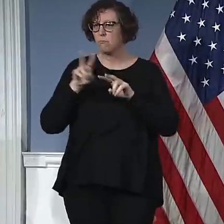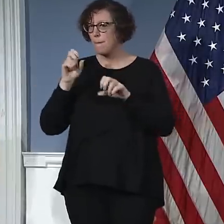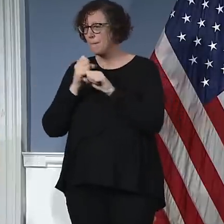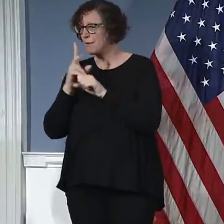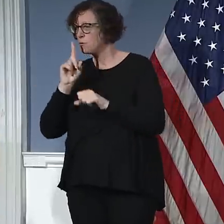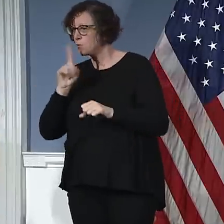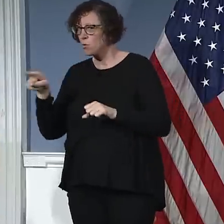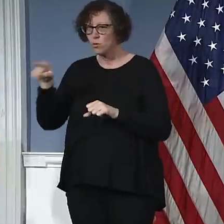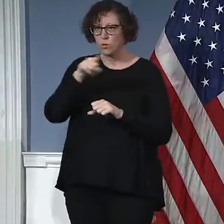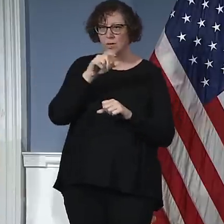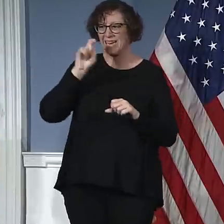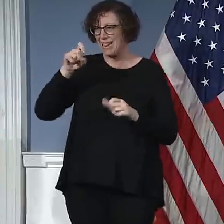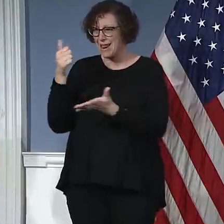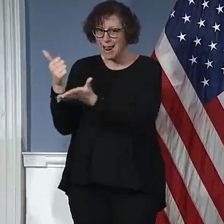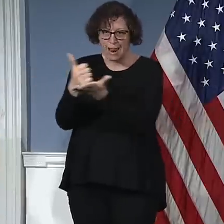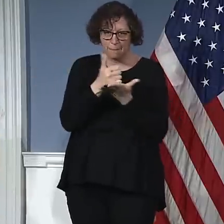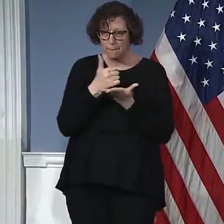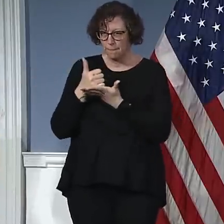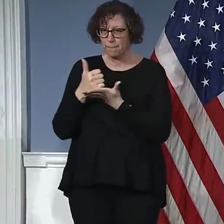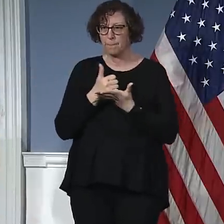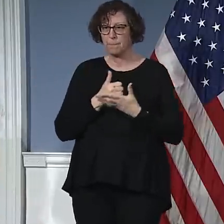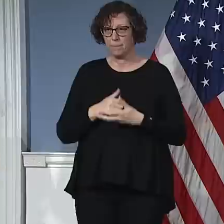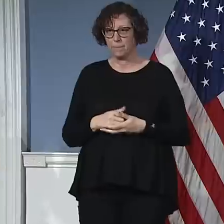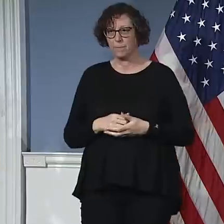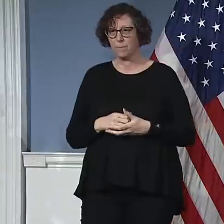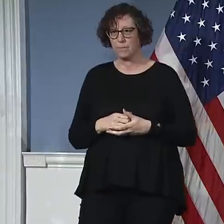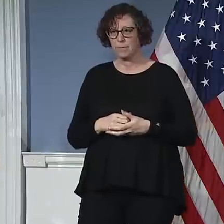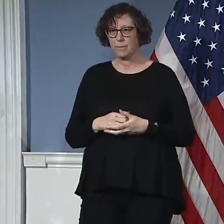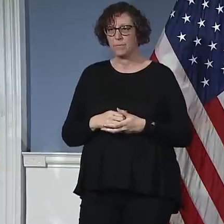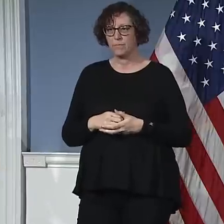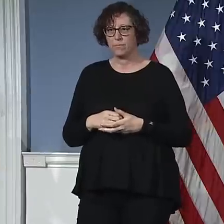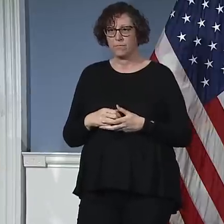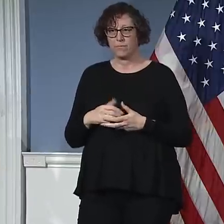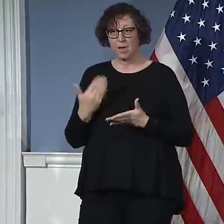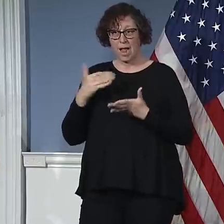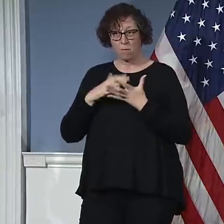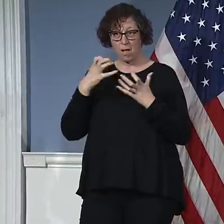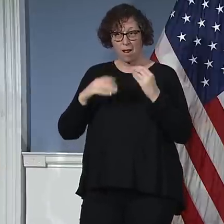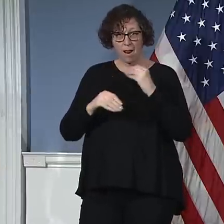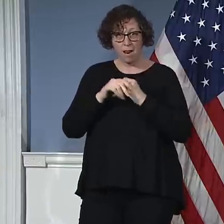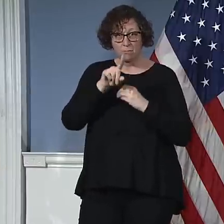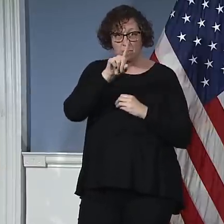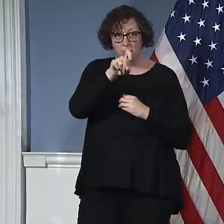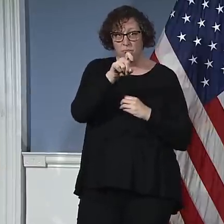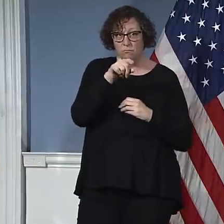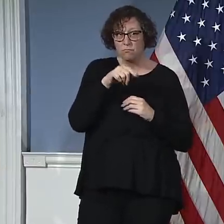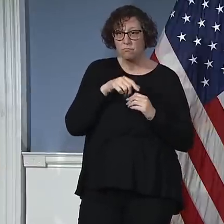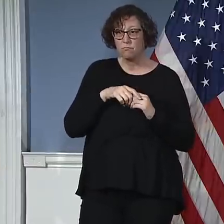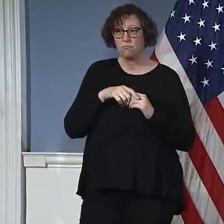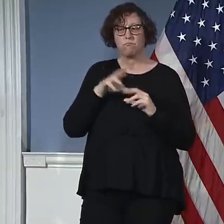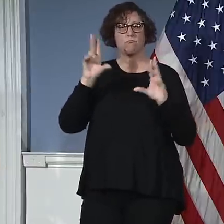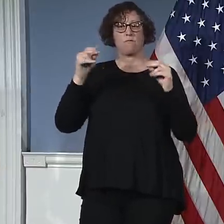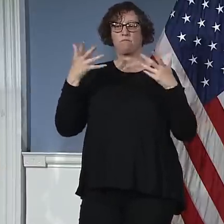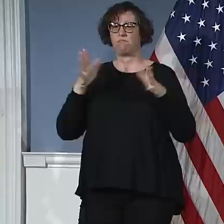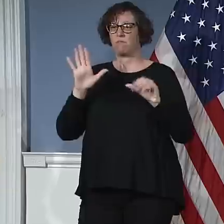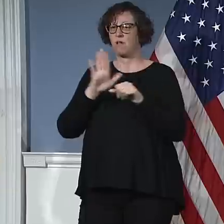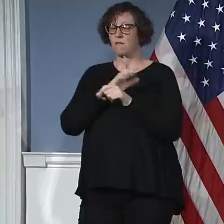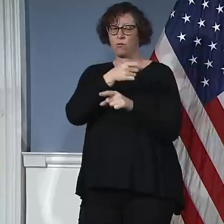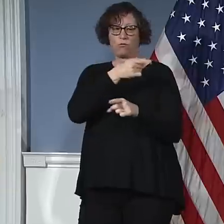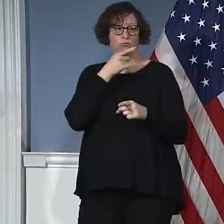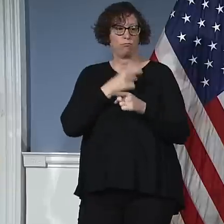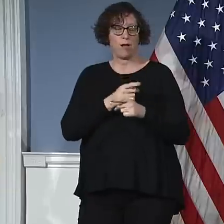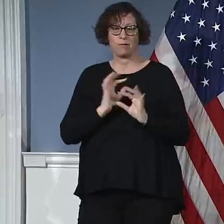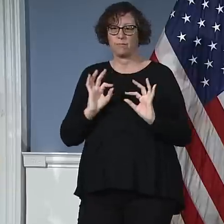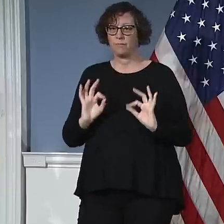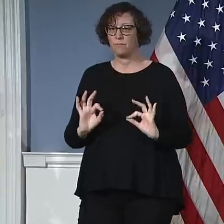to stay ahead of the situation. Dr. Katz, you want to add? No, I think you covered it, sir. Thank you. Okay.